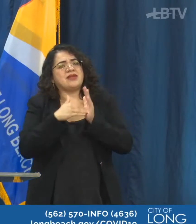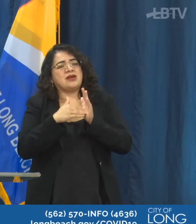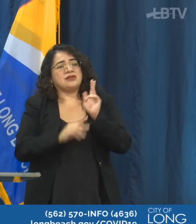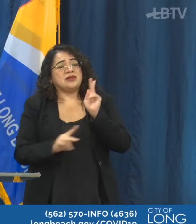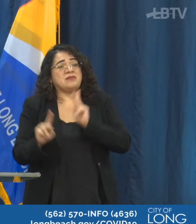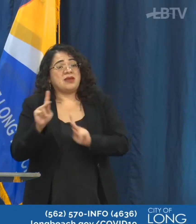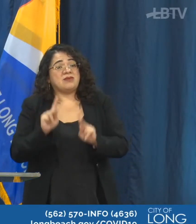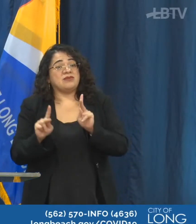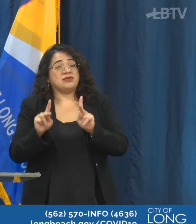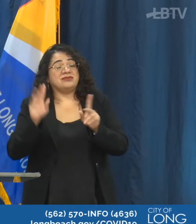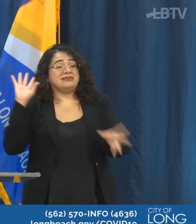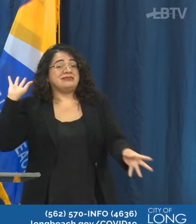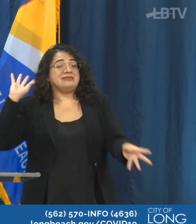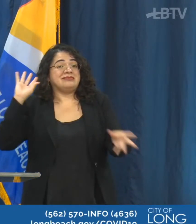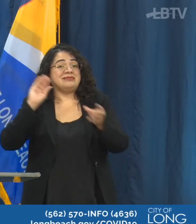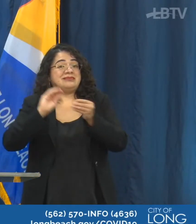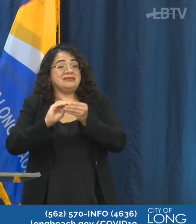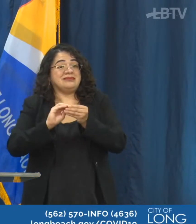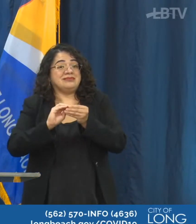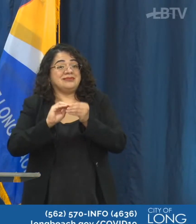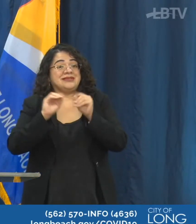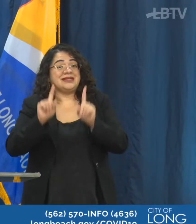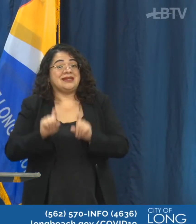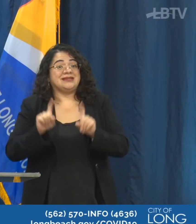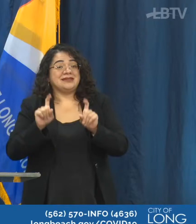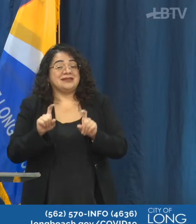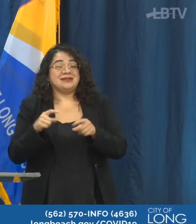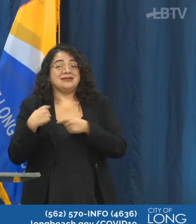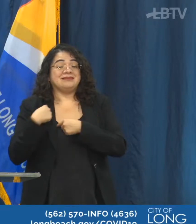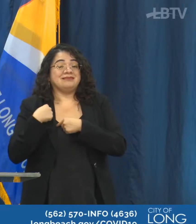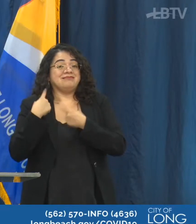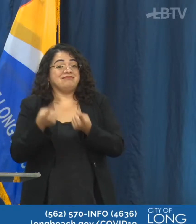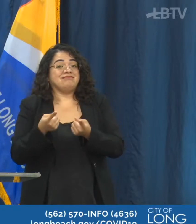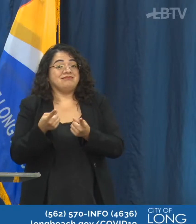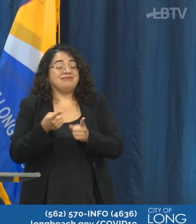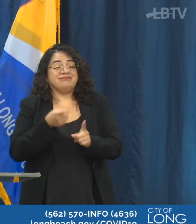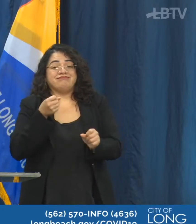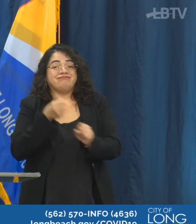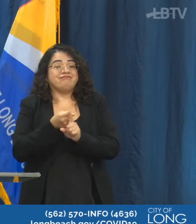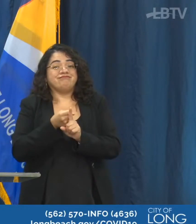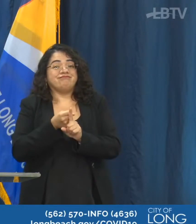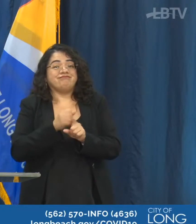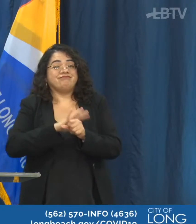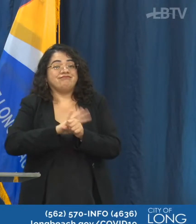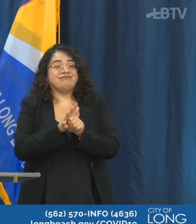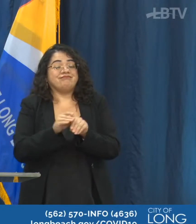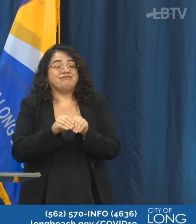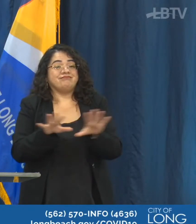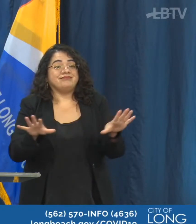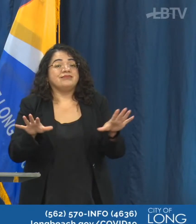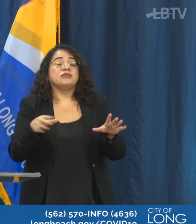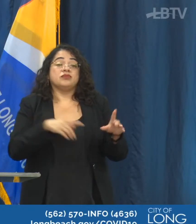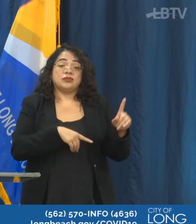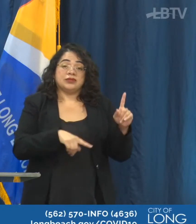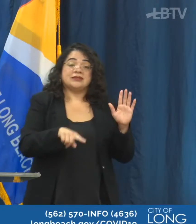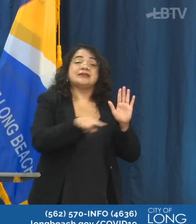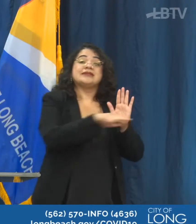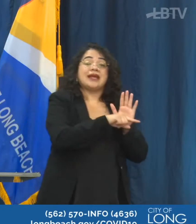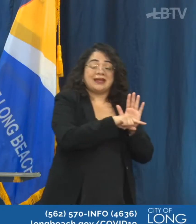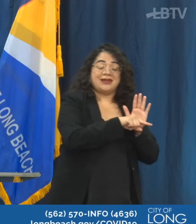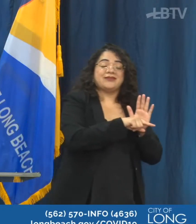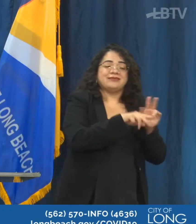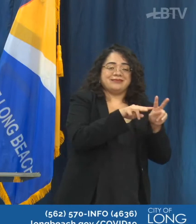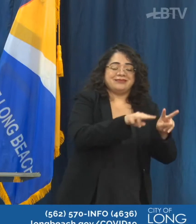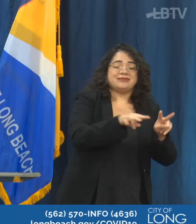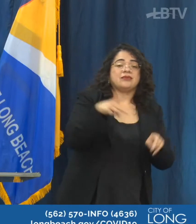throughout the city throughout the the since COVID began. We do track negatives as well. So that's how we look at our positivity rate.